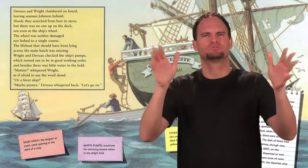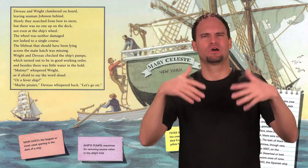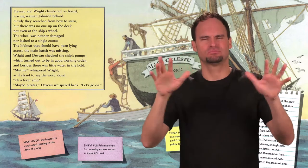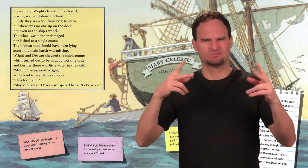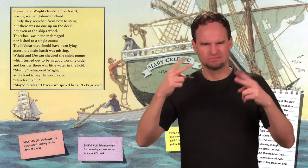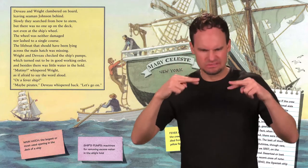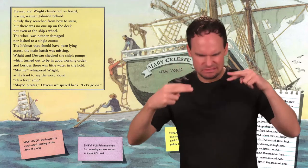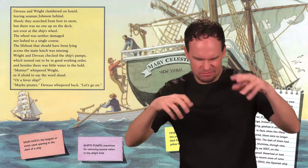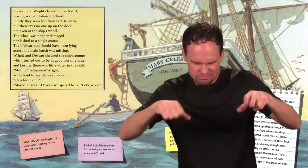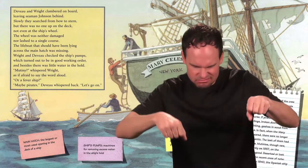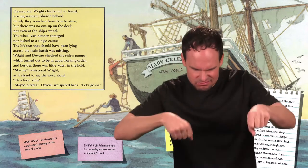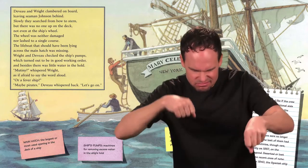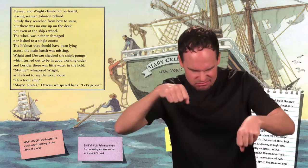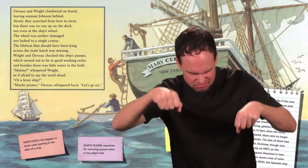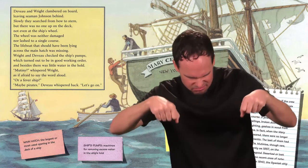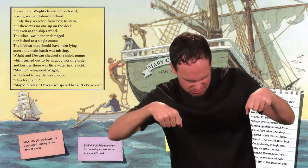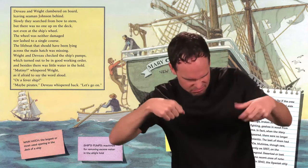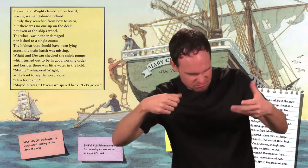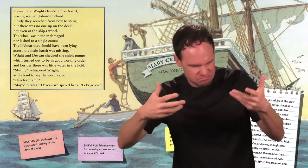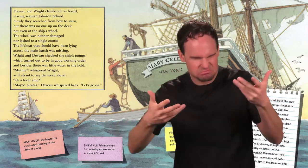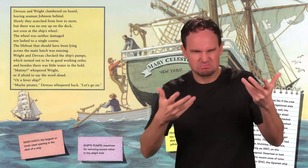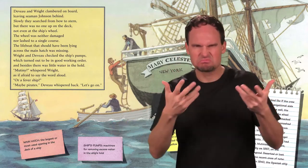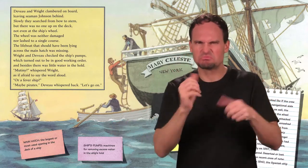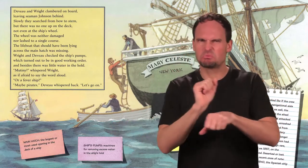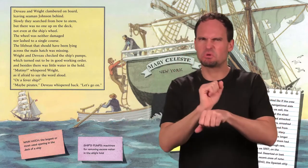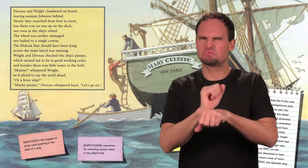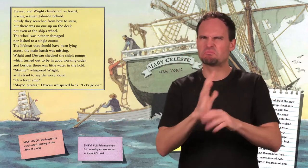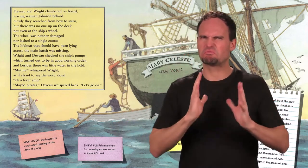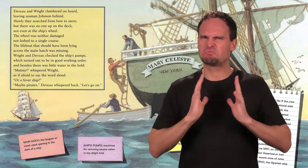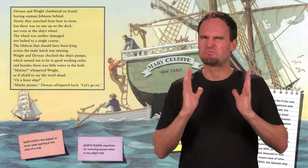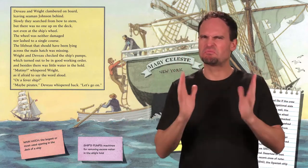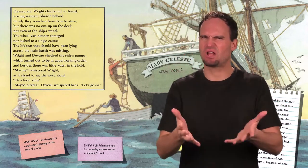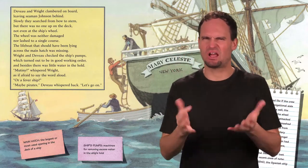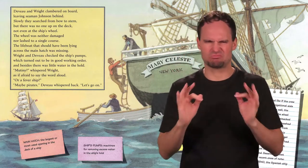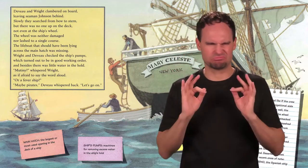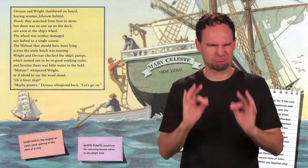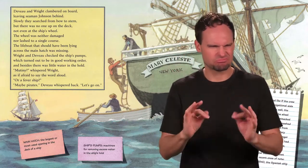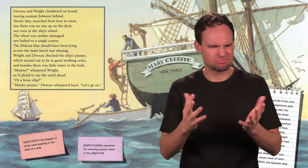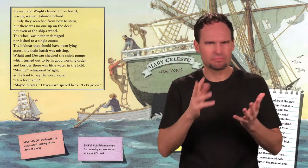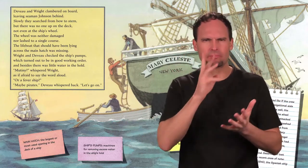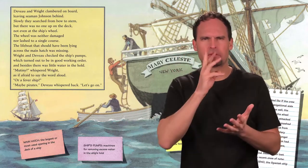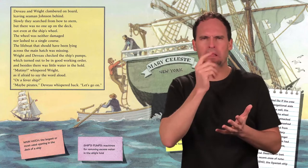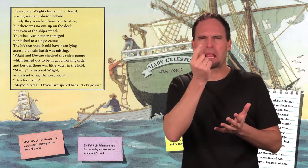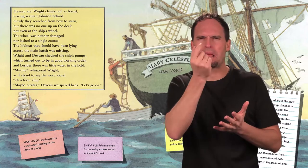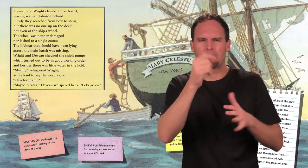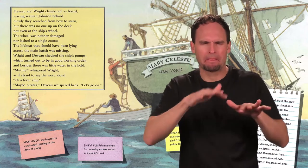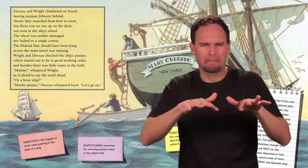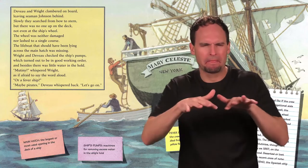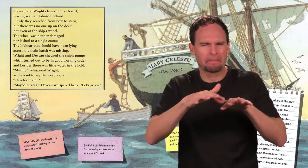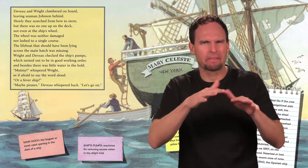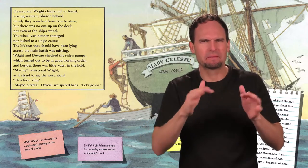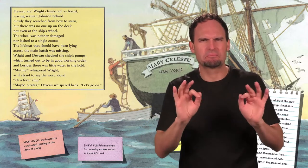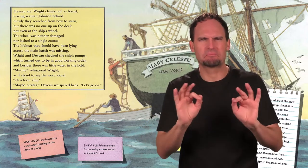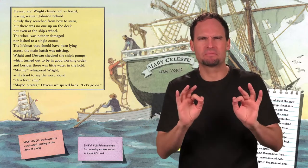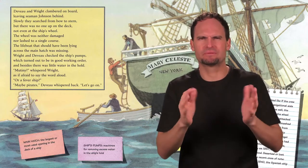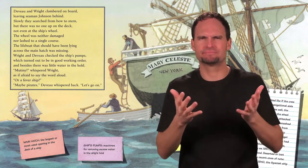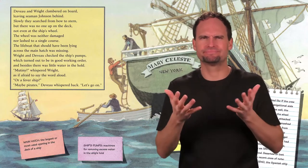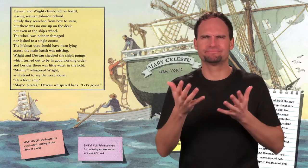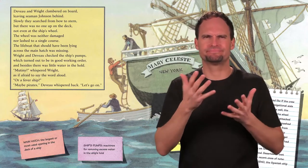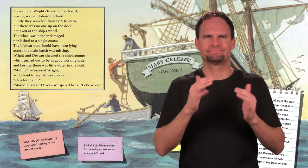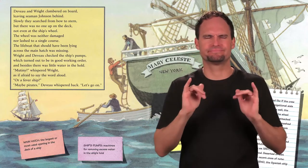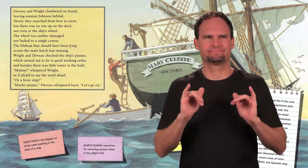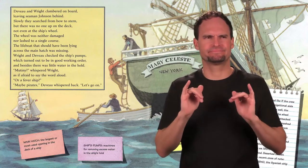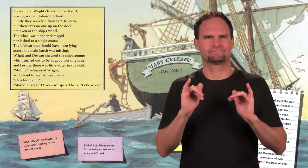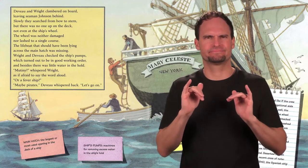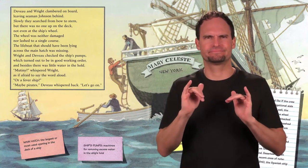Wright and Devaux checked the ship's pumps, which turned out to be in good working order. And besides, there was little water in the hold.